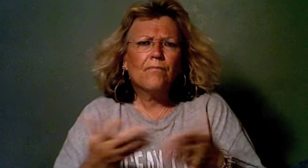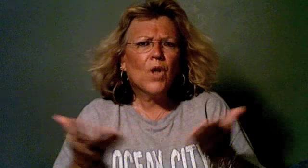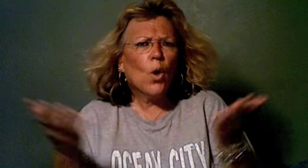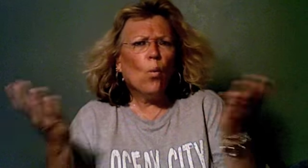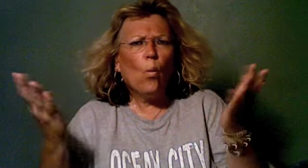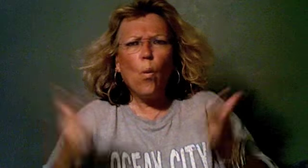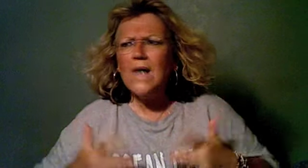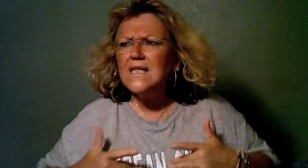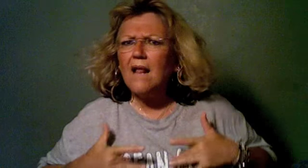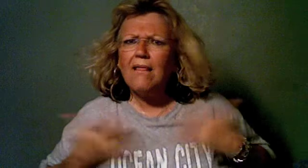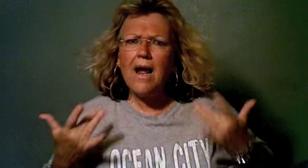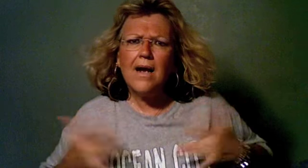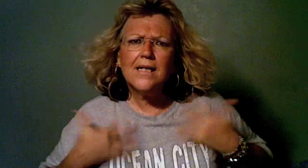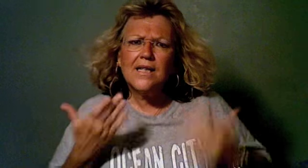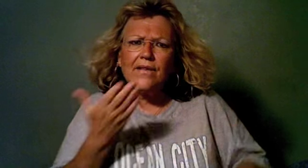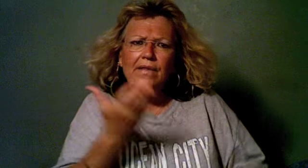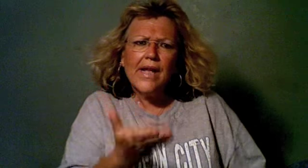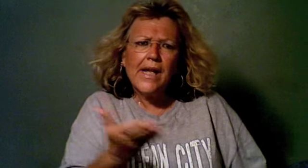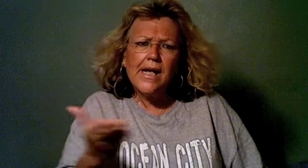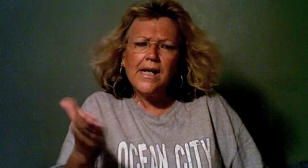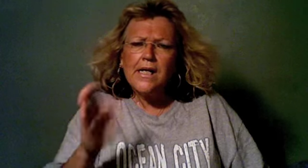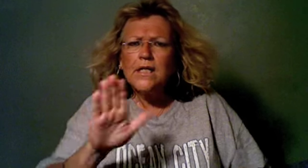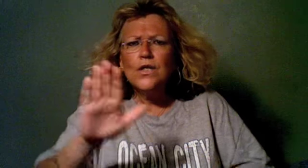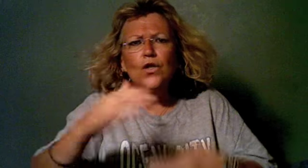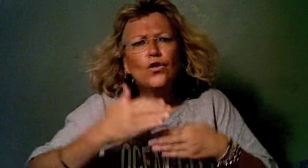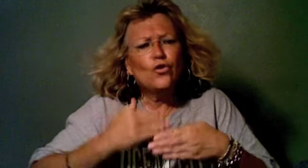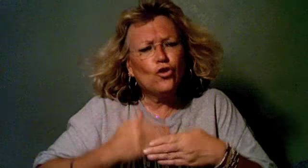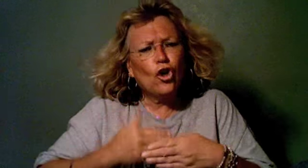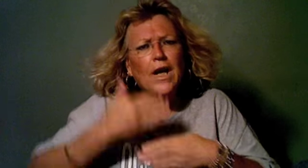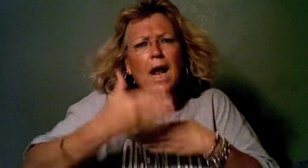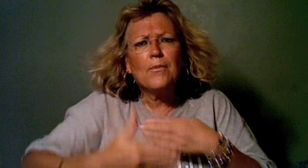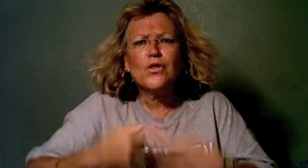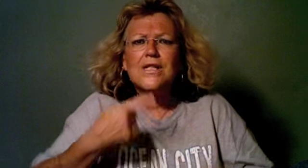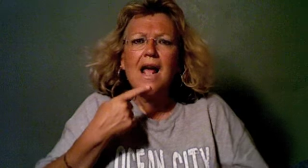What's the latest thing the neighbors say?